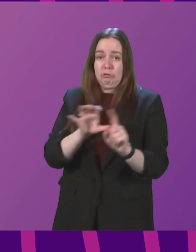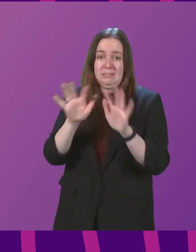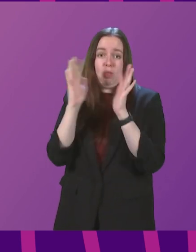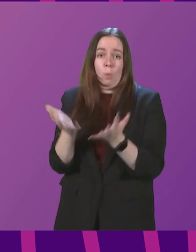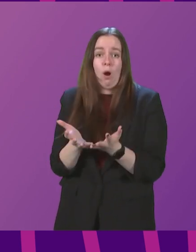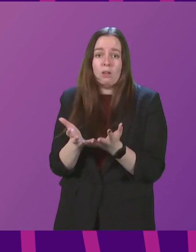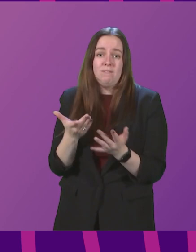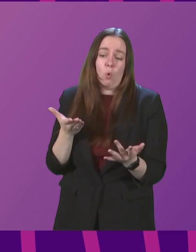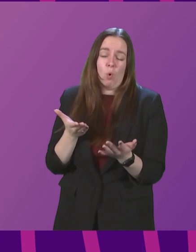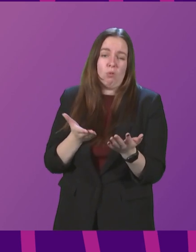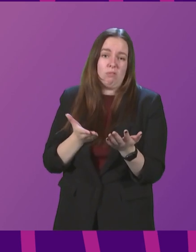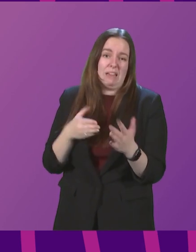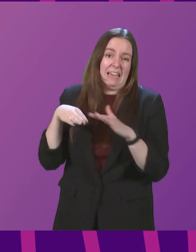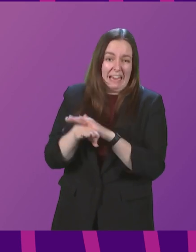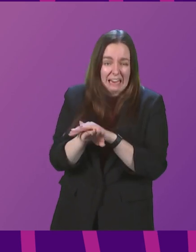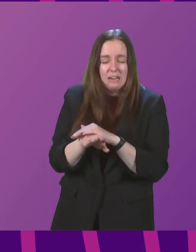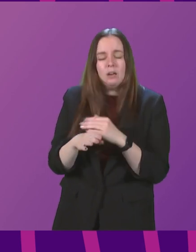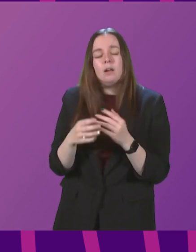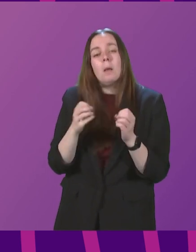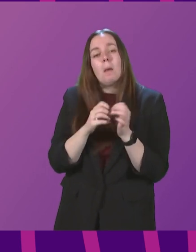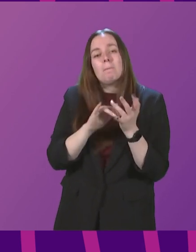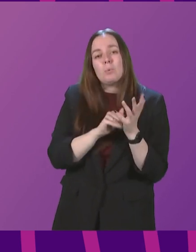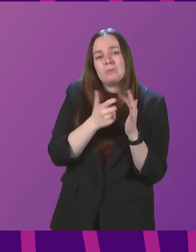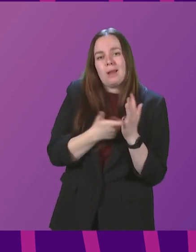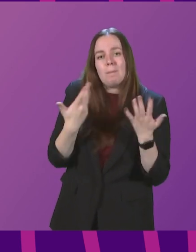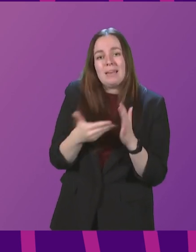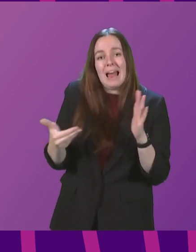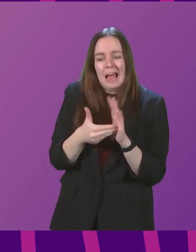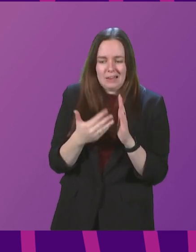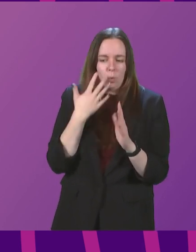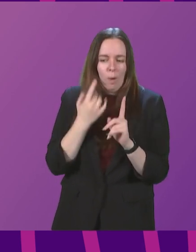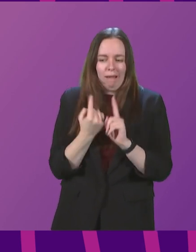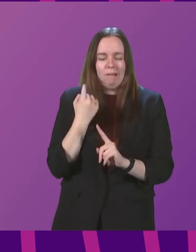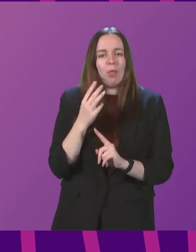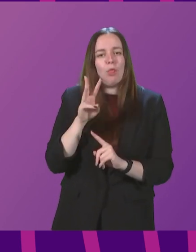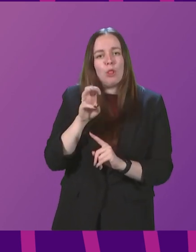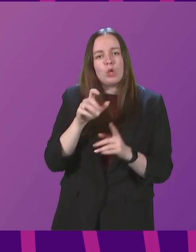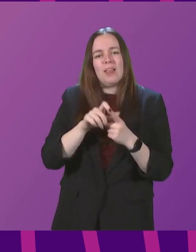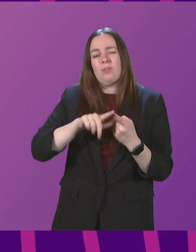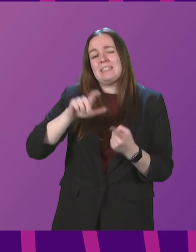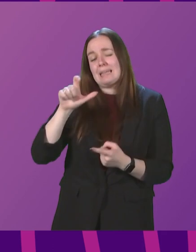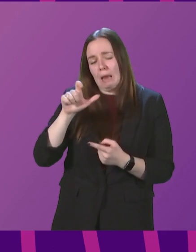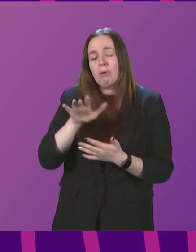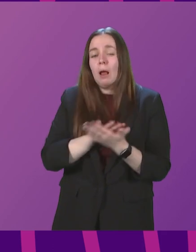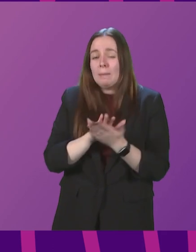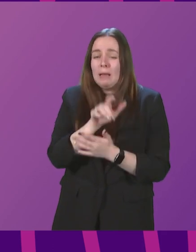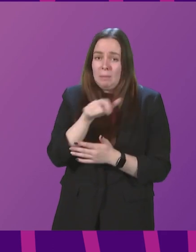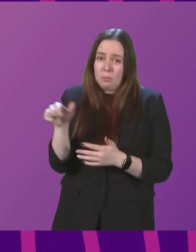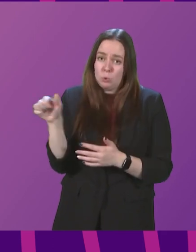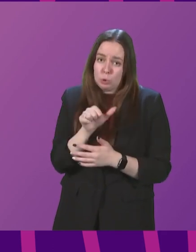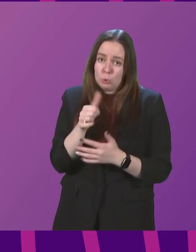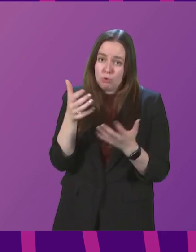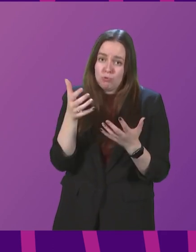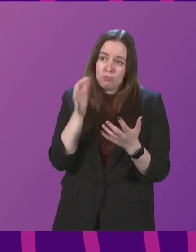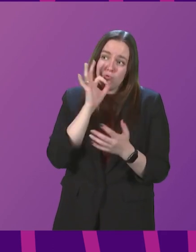entry through borders. Boosters were added to paper certificates on the 13th of December. So people should request a